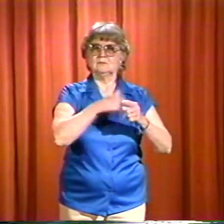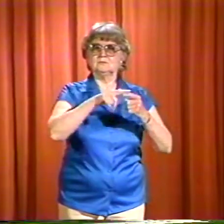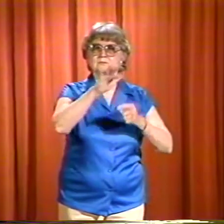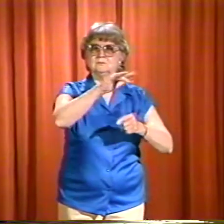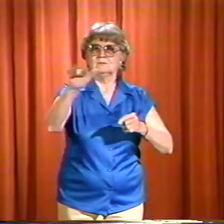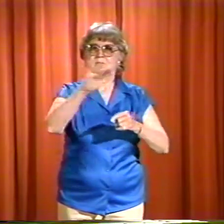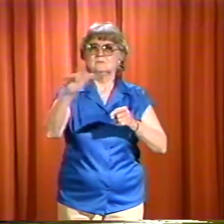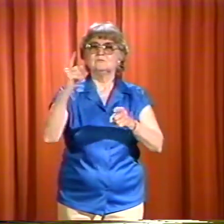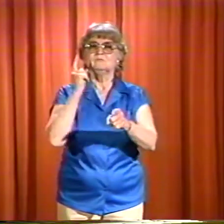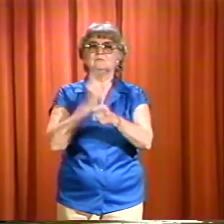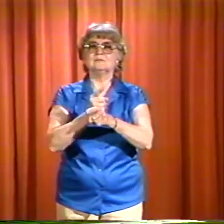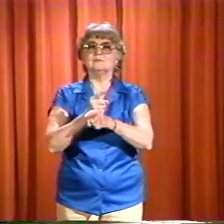correctly.